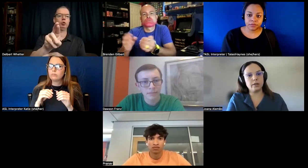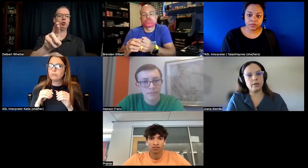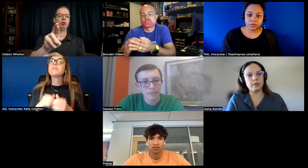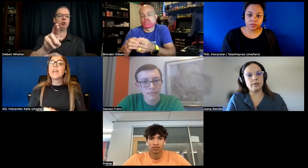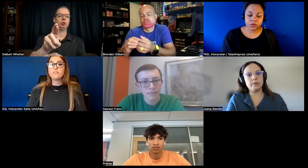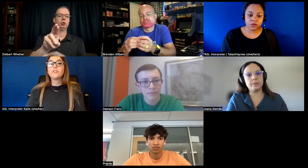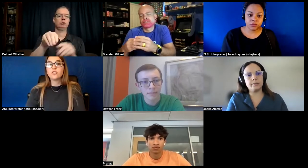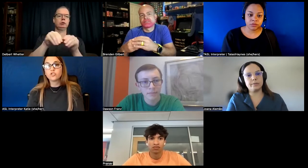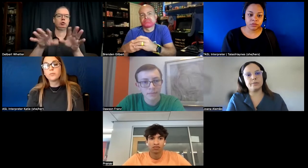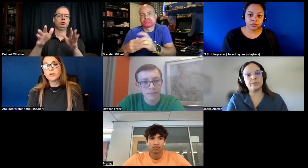and for the distributor